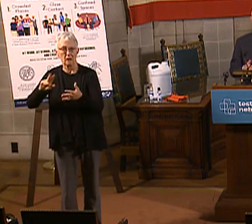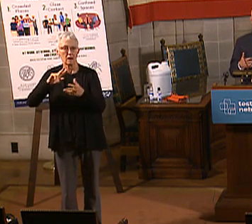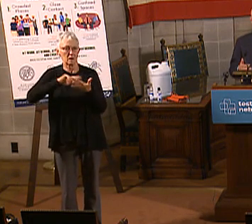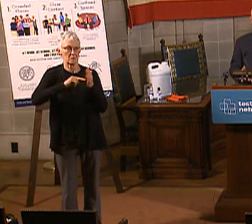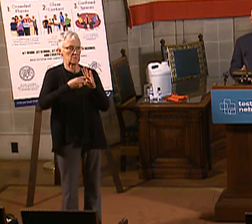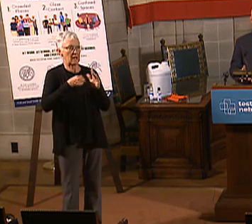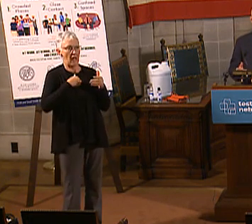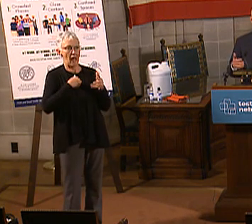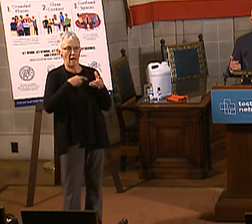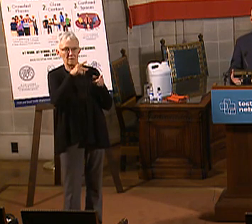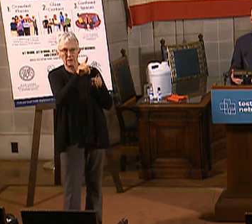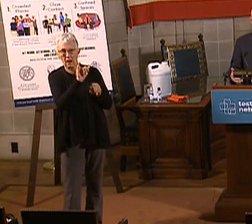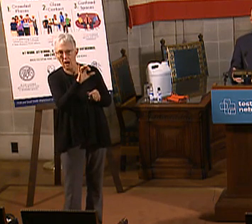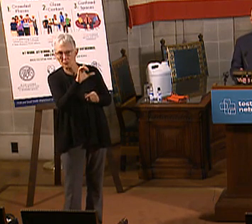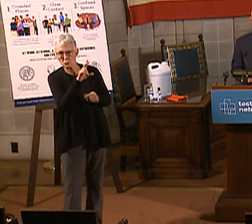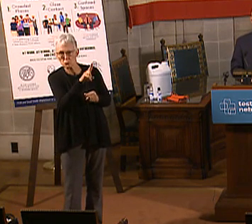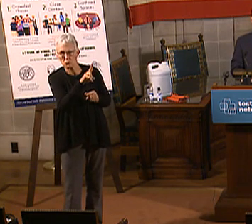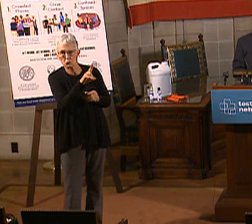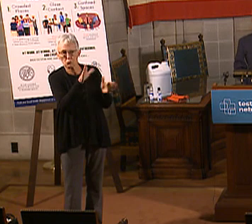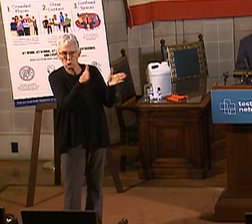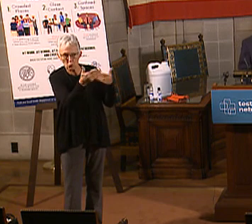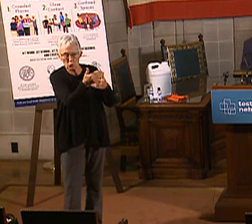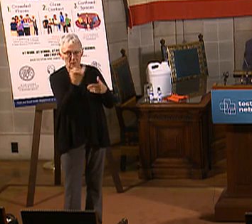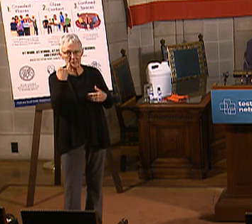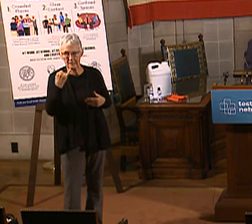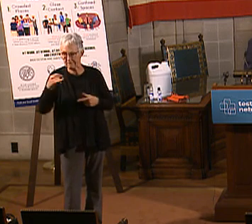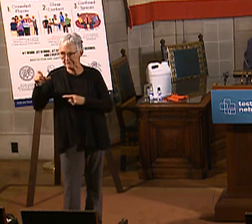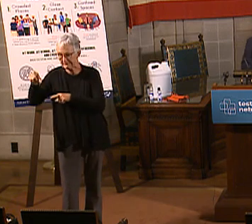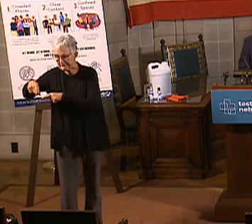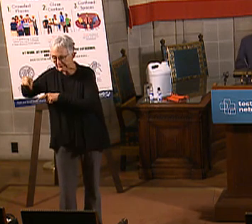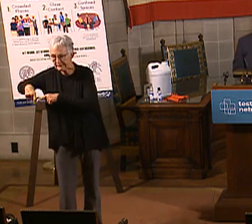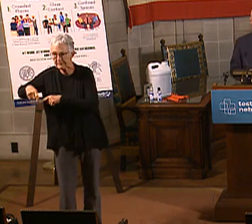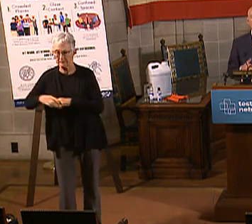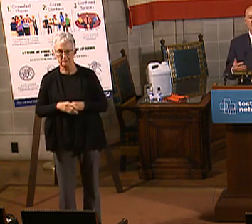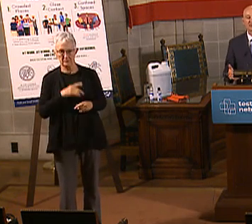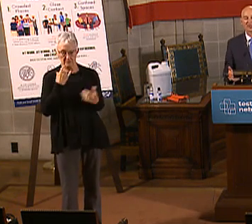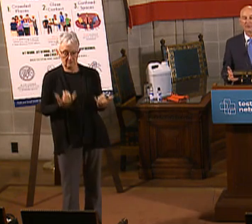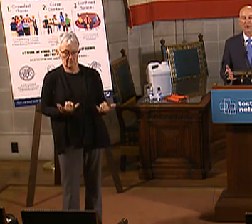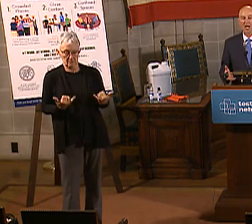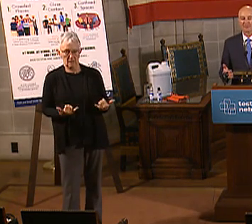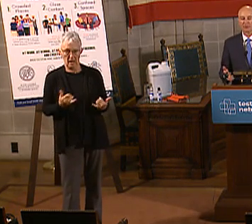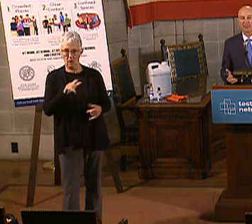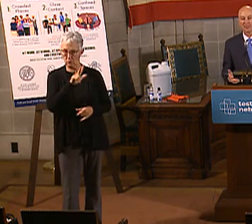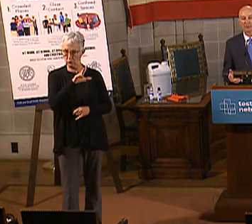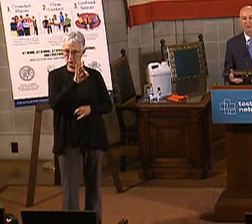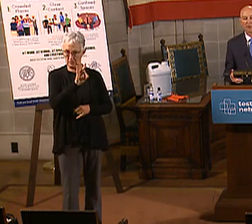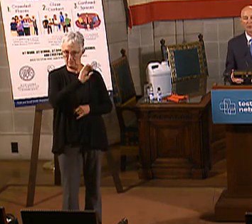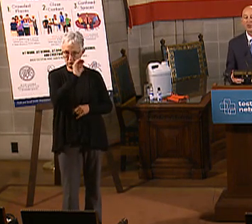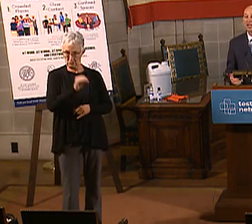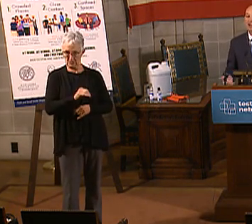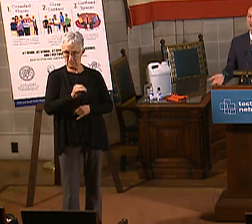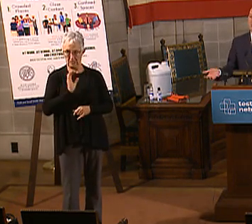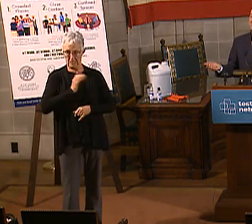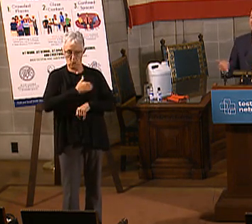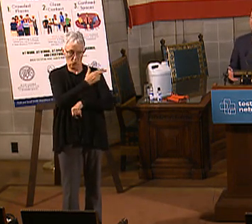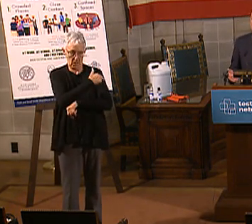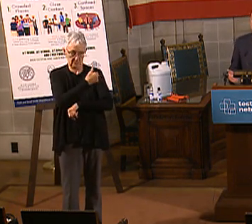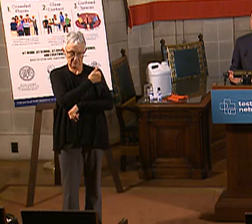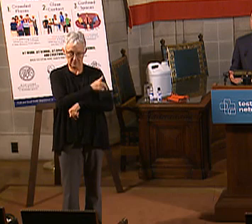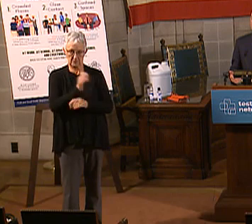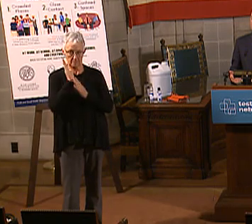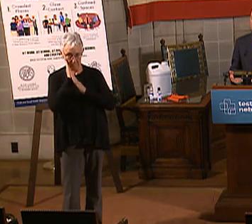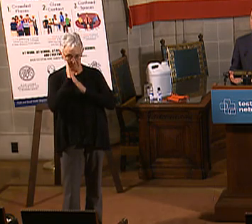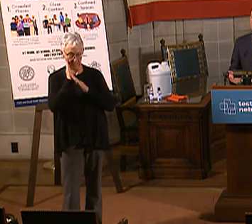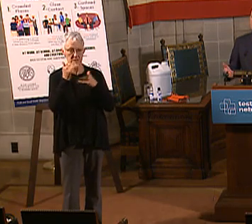ventilator, to anybody who needs it when they need it. Currently in the state of Nebraska, have 38% of our hospital beds are available, 37